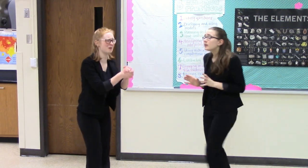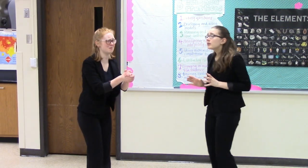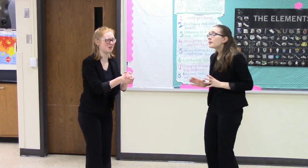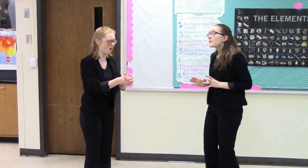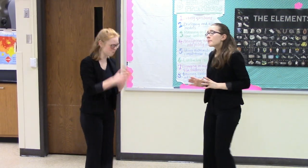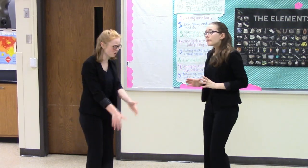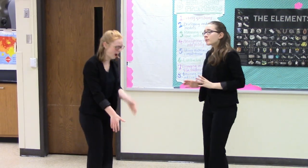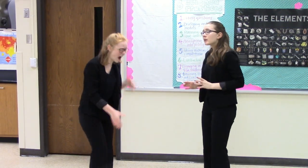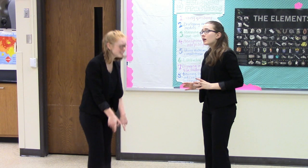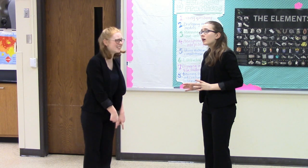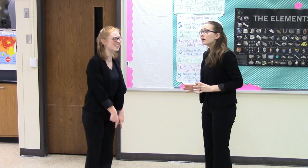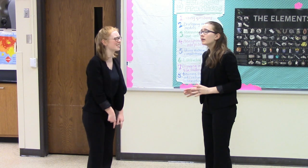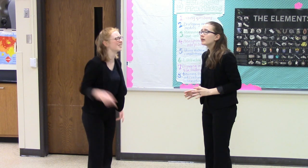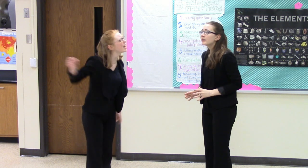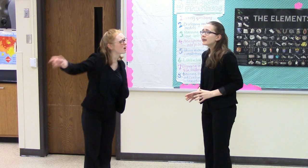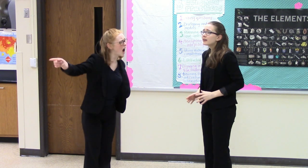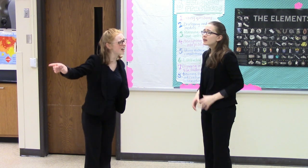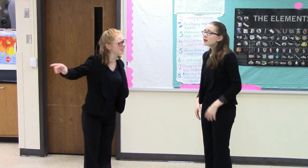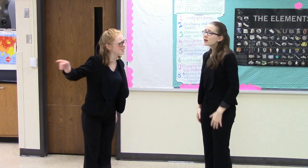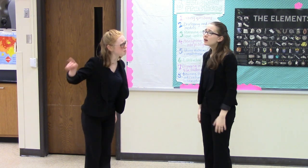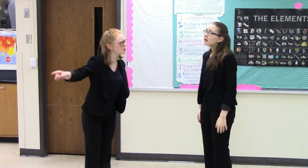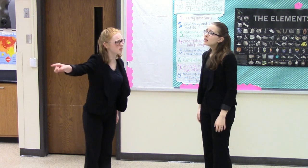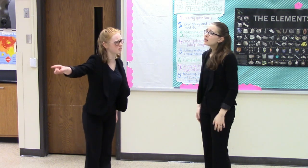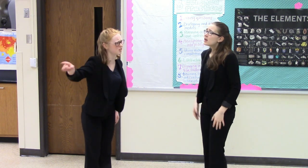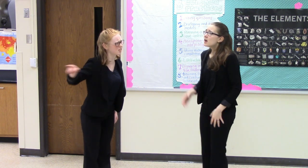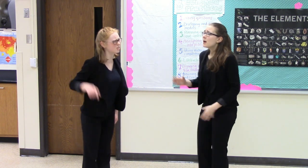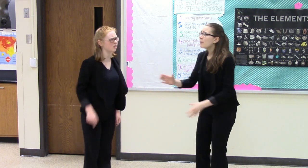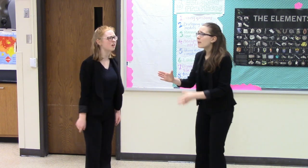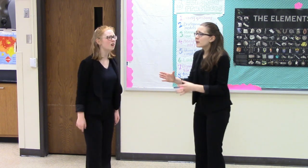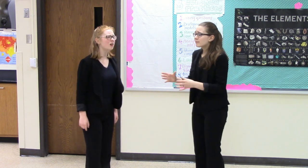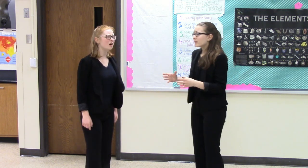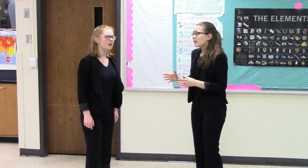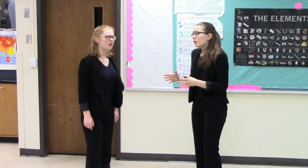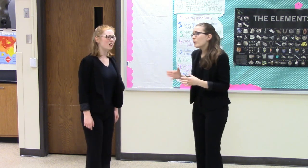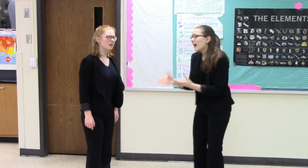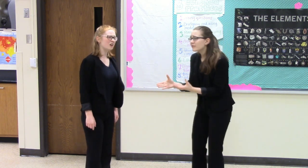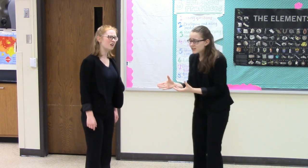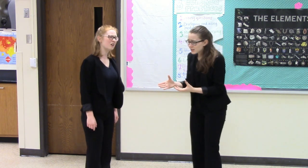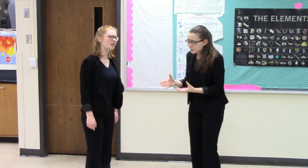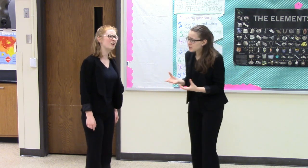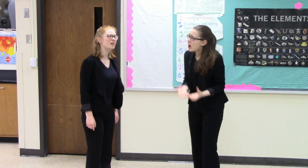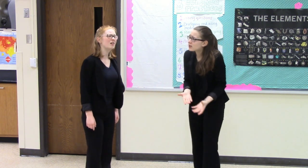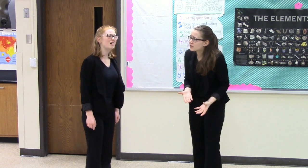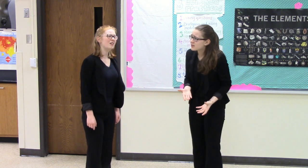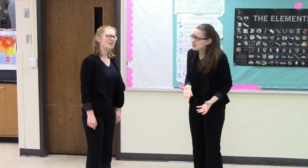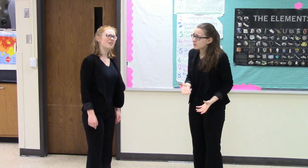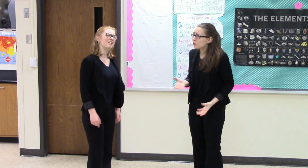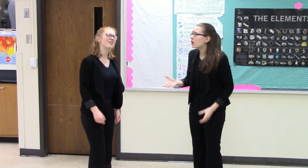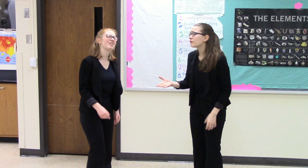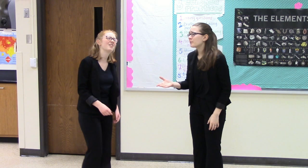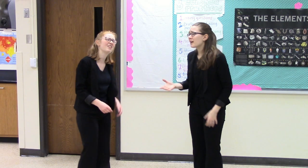put me in a home. No, no, I need to stay here. I need to be with your sister. Mom, we have to see what a doctor says, and we'll go from there.